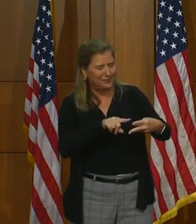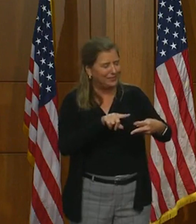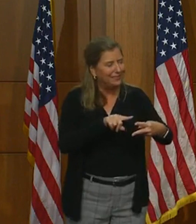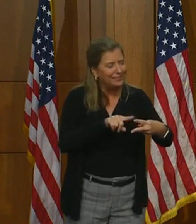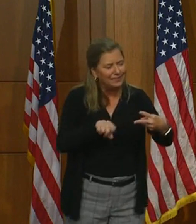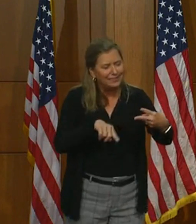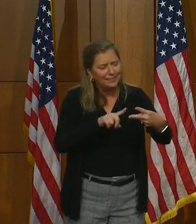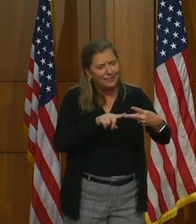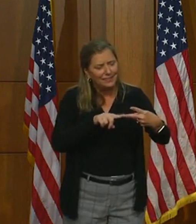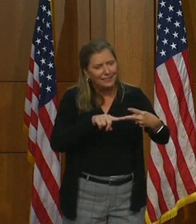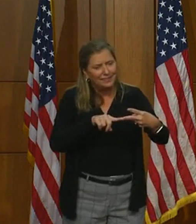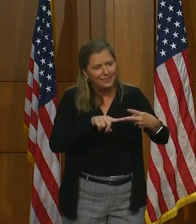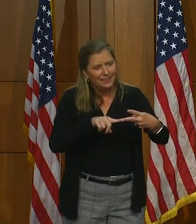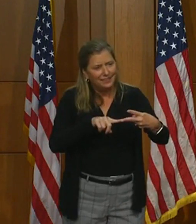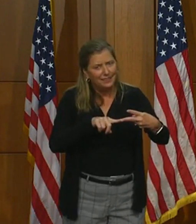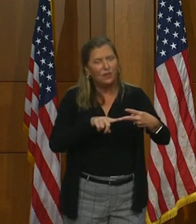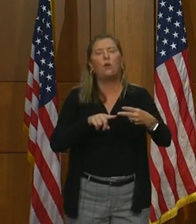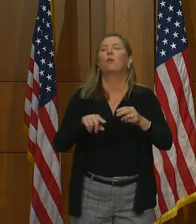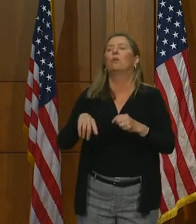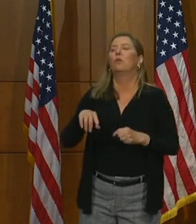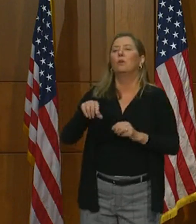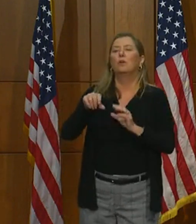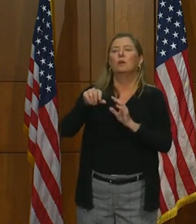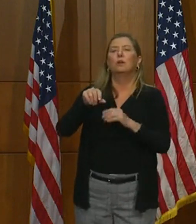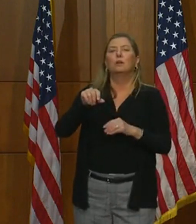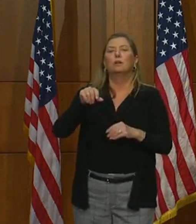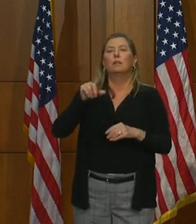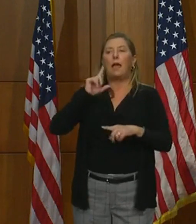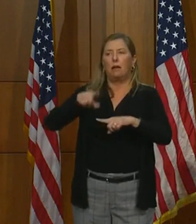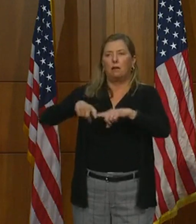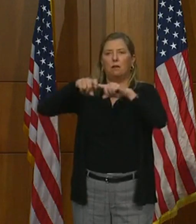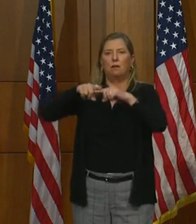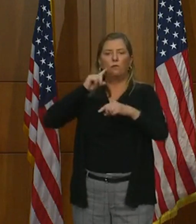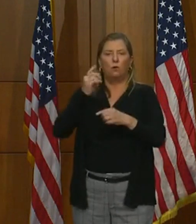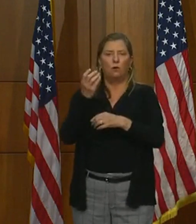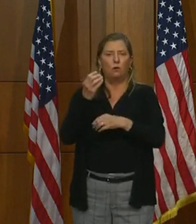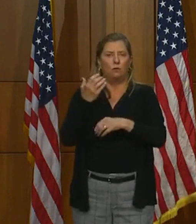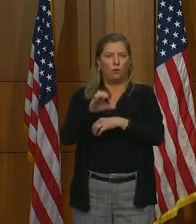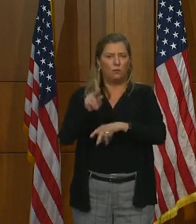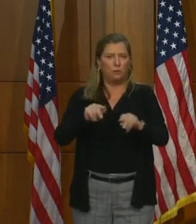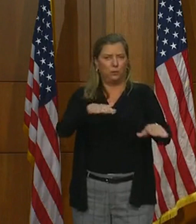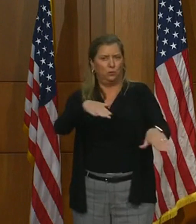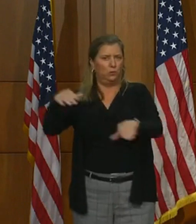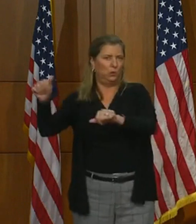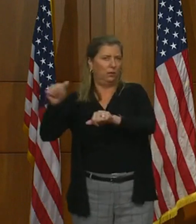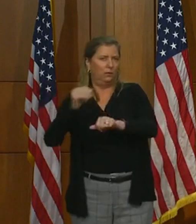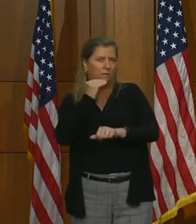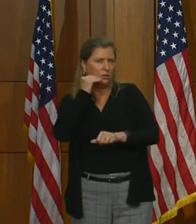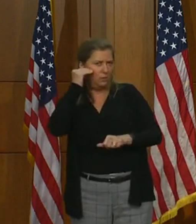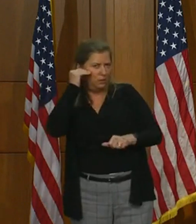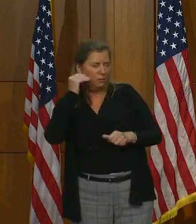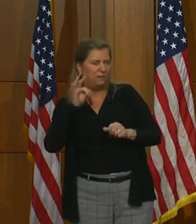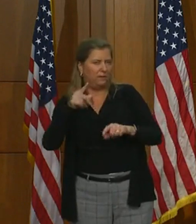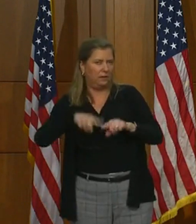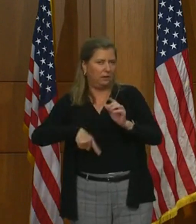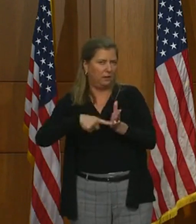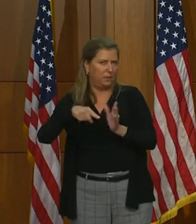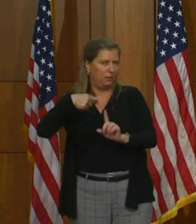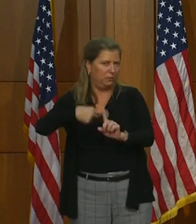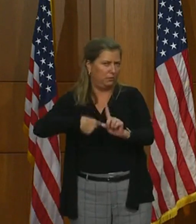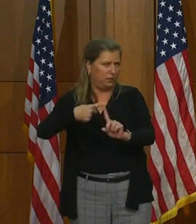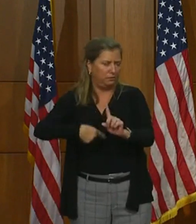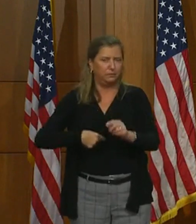why not request the statewide extension of the moratorium? Yes. Yes. A couple of things I would say.